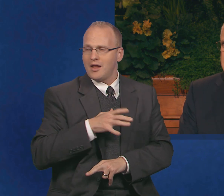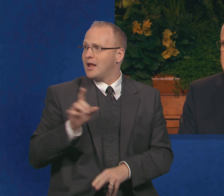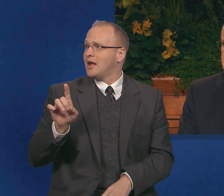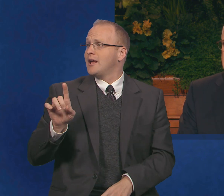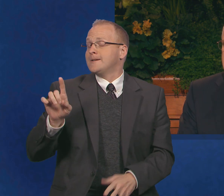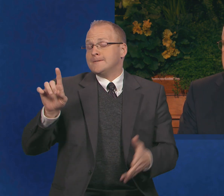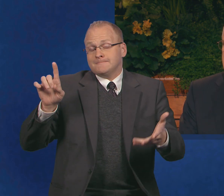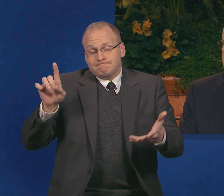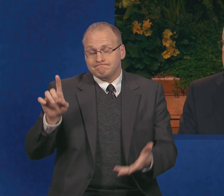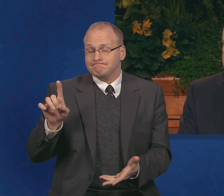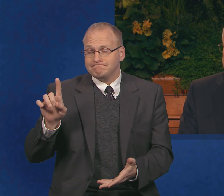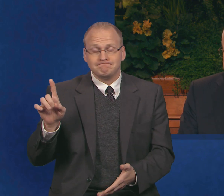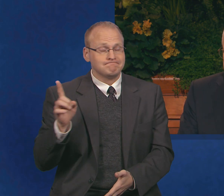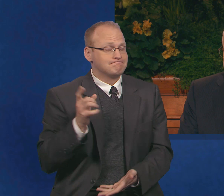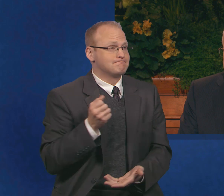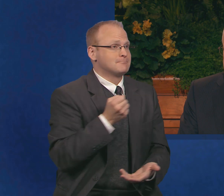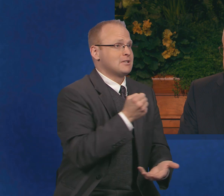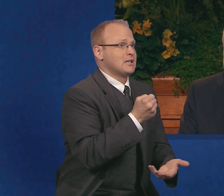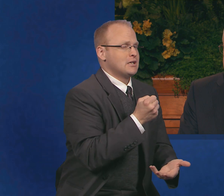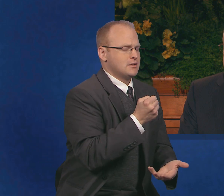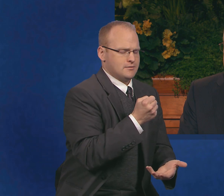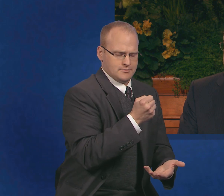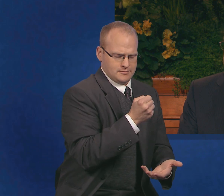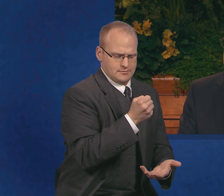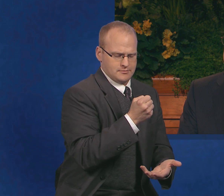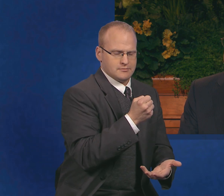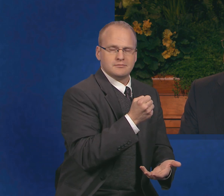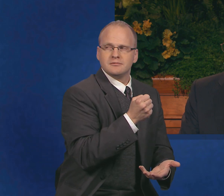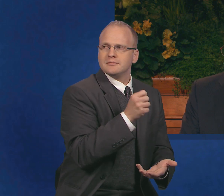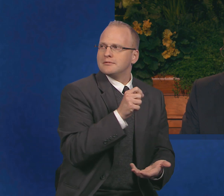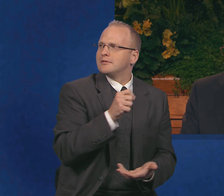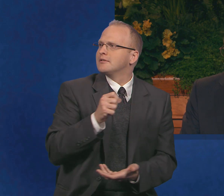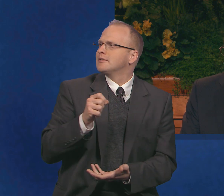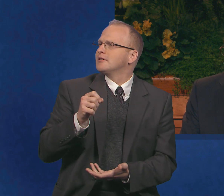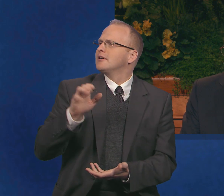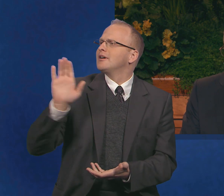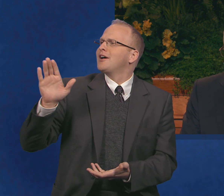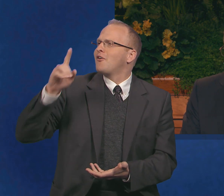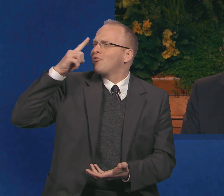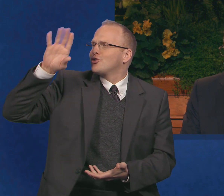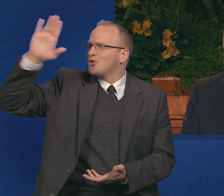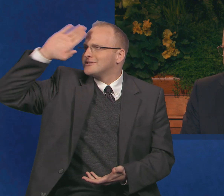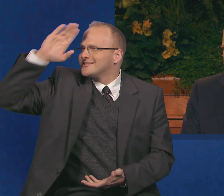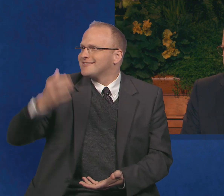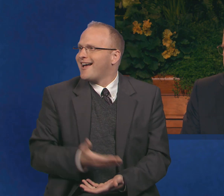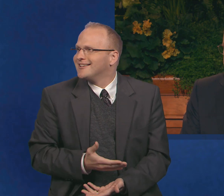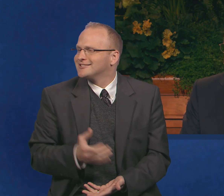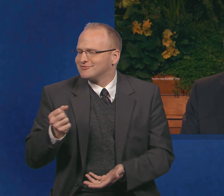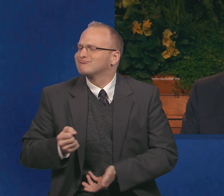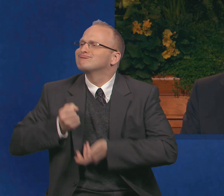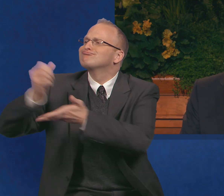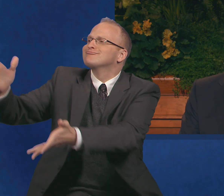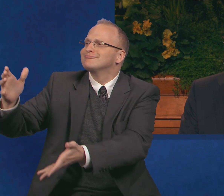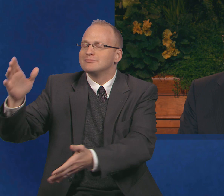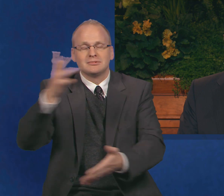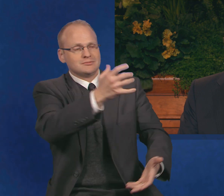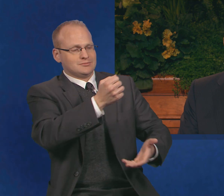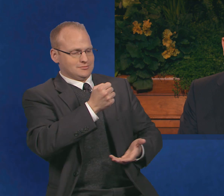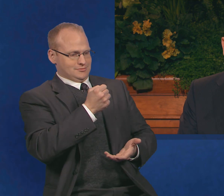then turned back and tossed the heavy bag of coins to John. Here, take this home for your